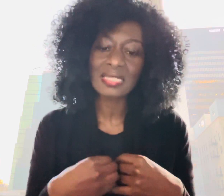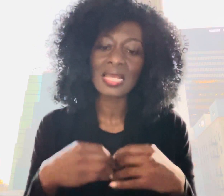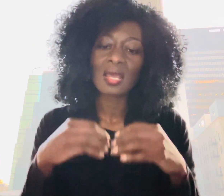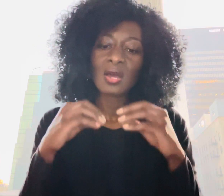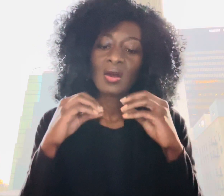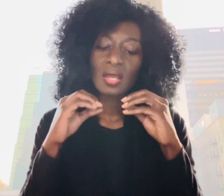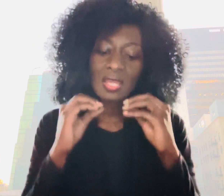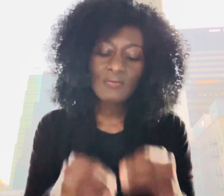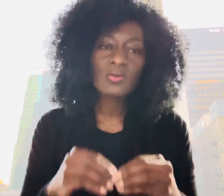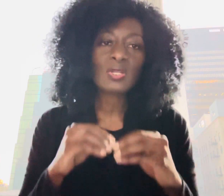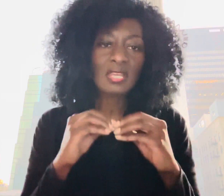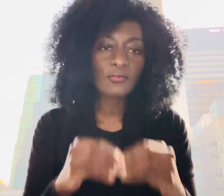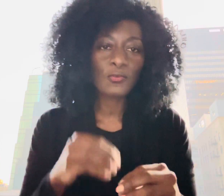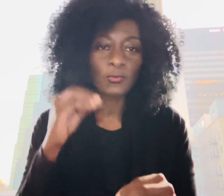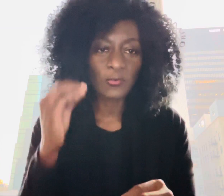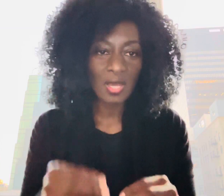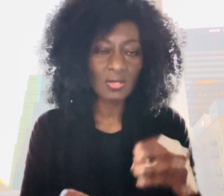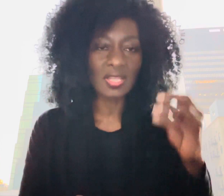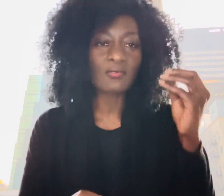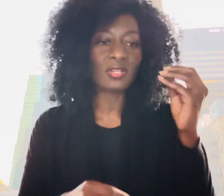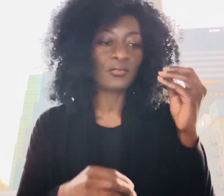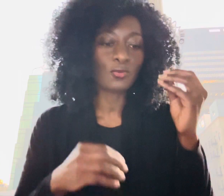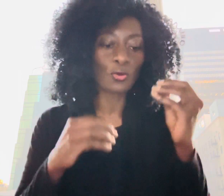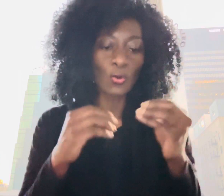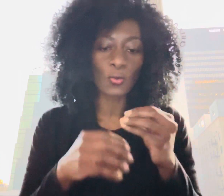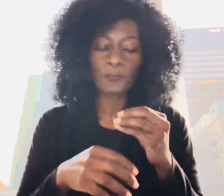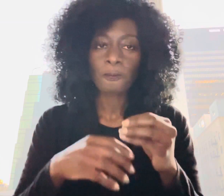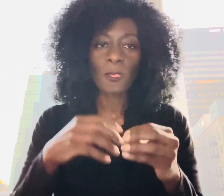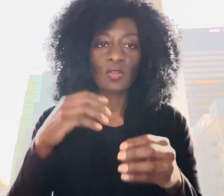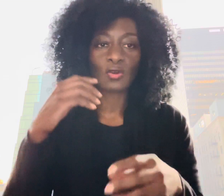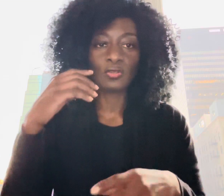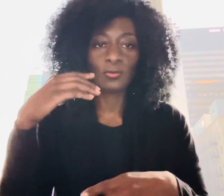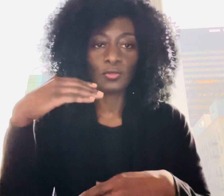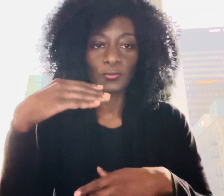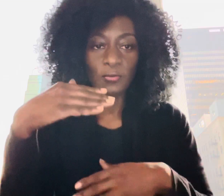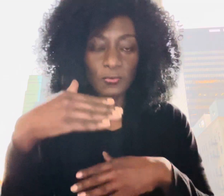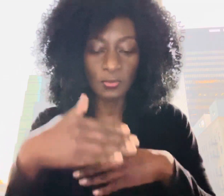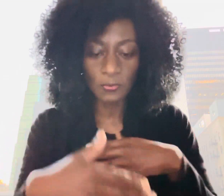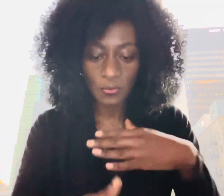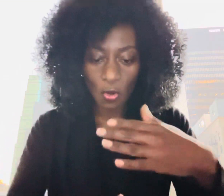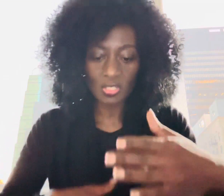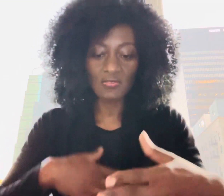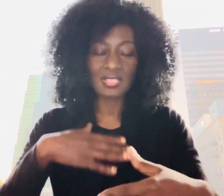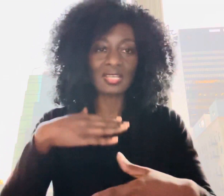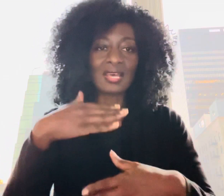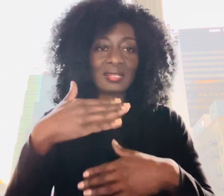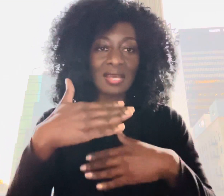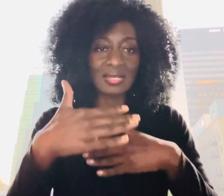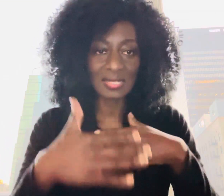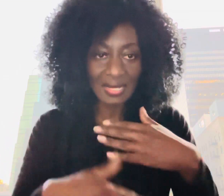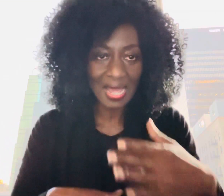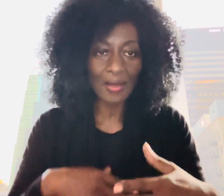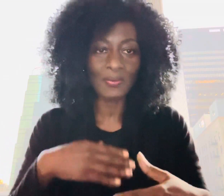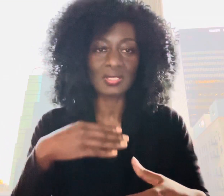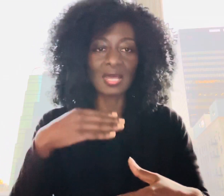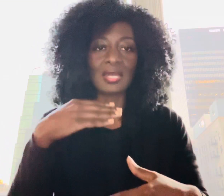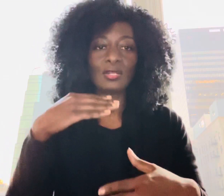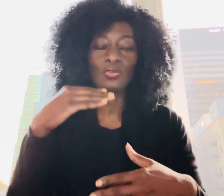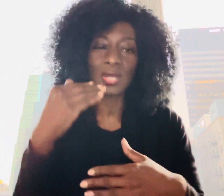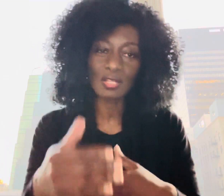even if you fail even if you go you know you you've you've cultivated that that that habit and you get